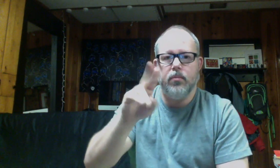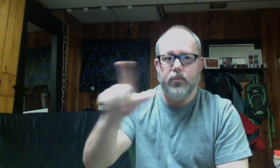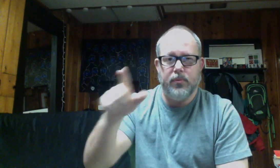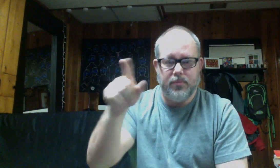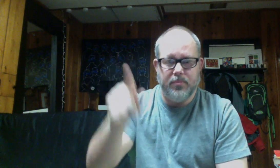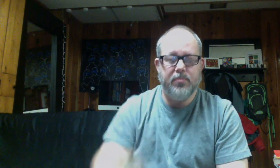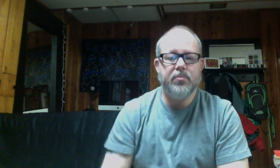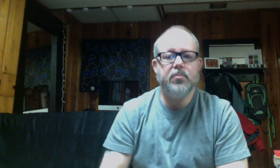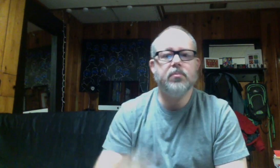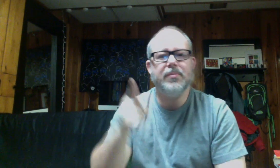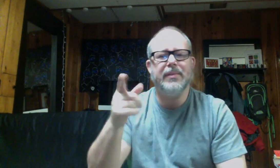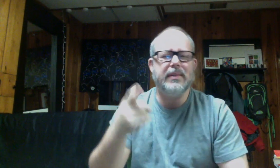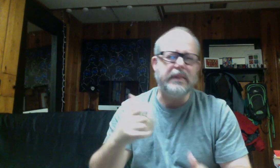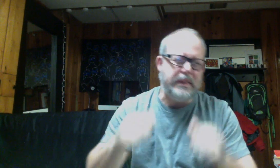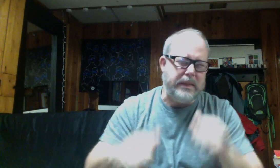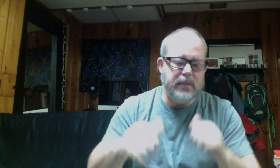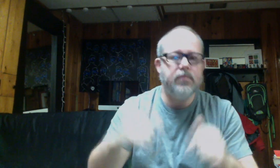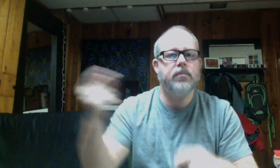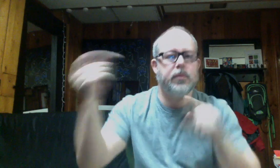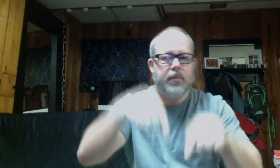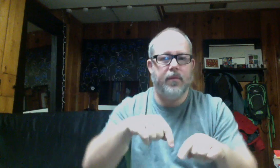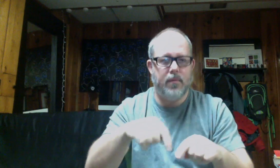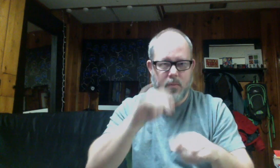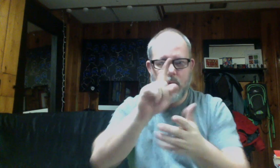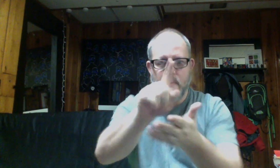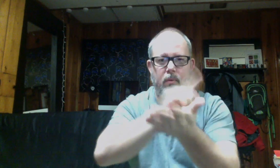I have take a headache. All